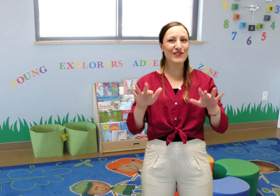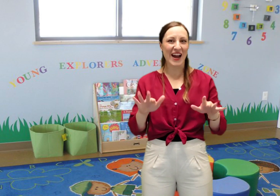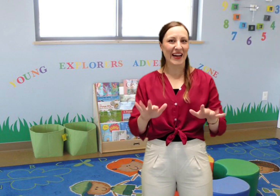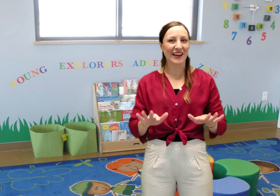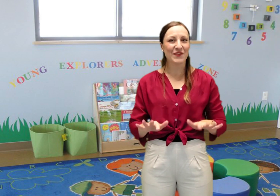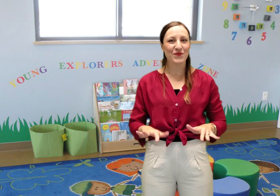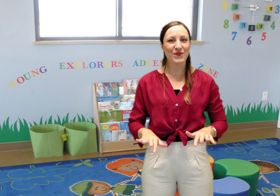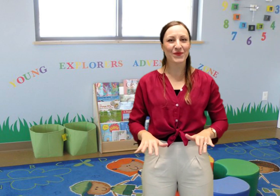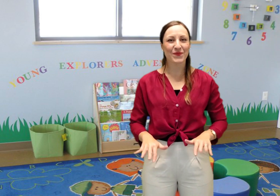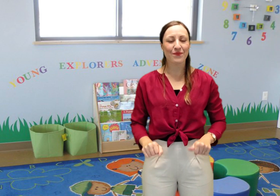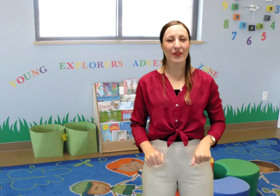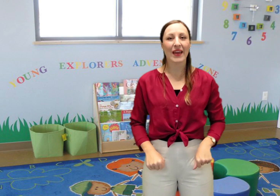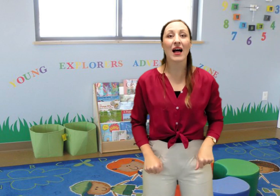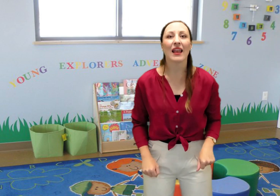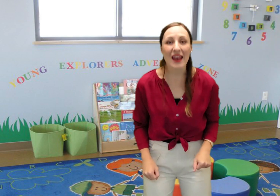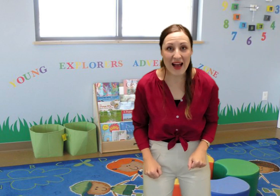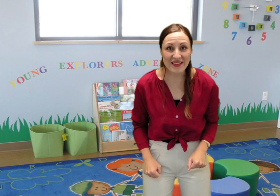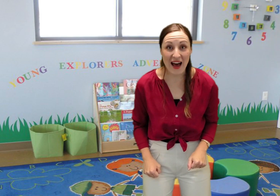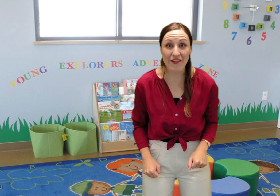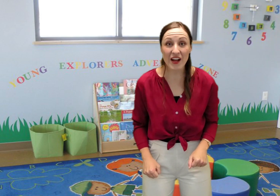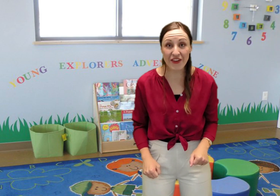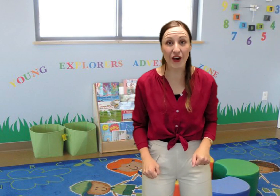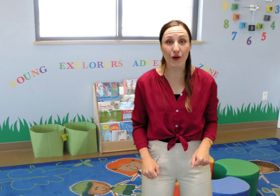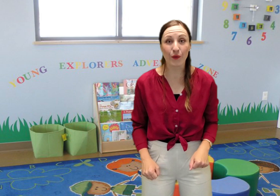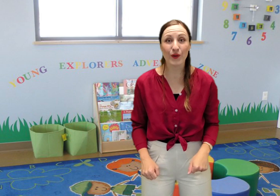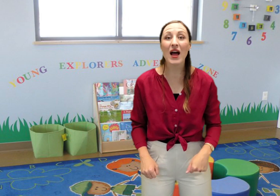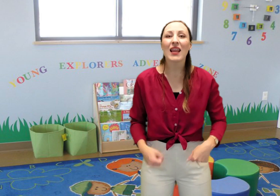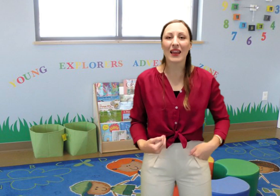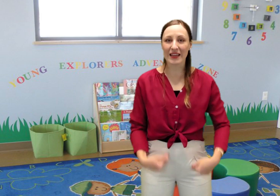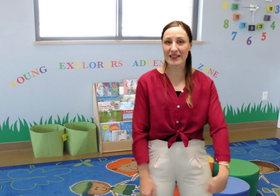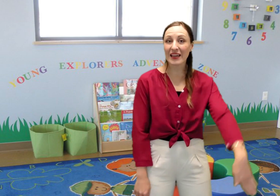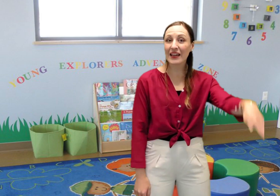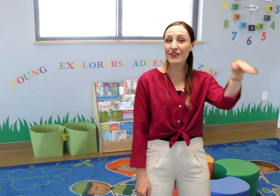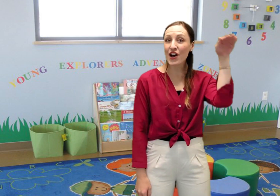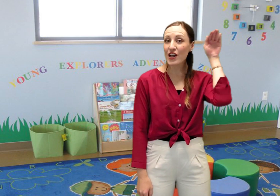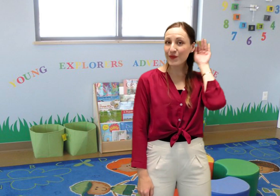the rain let's have another go listening ears on